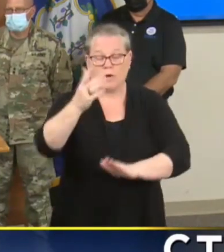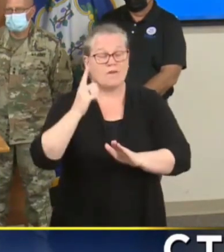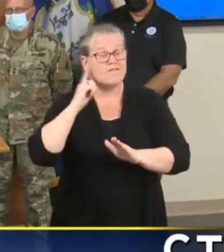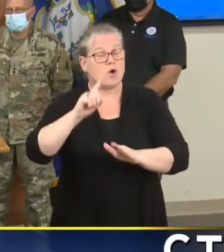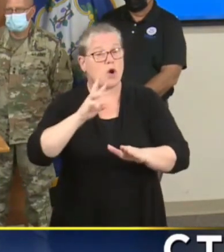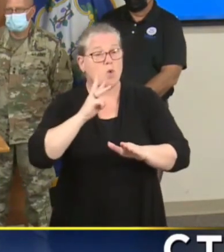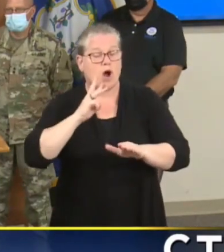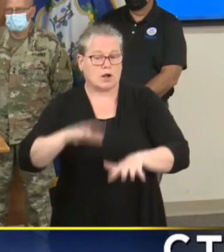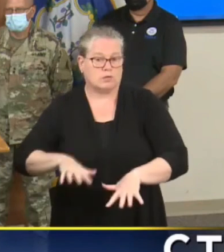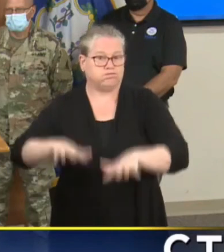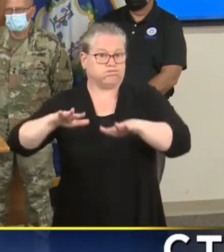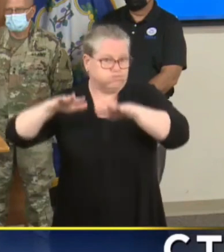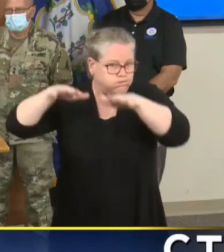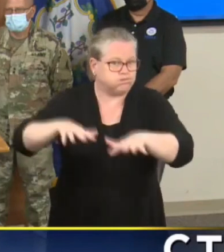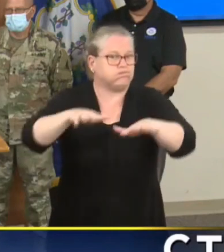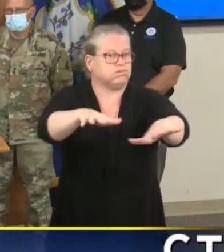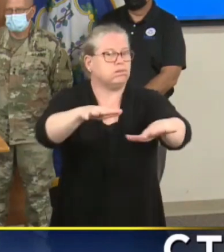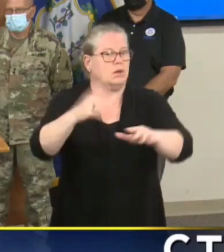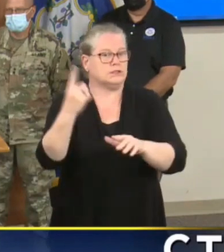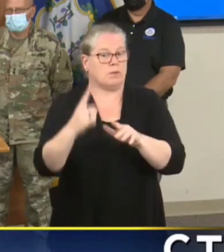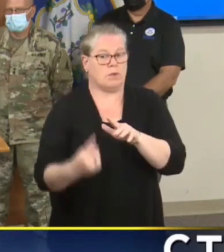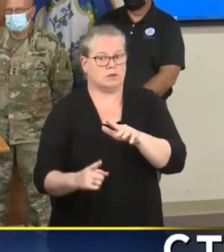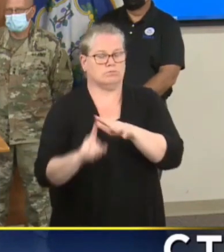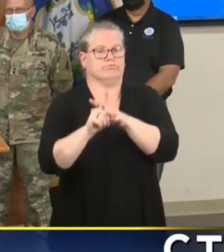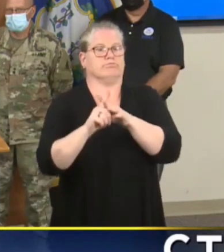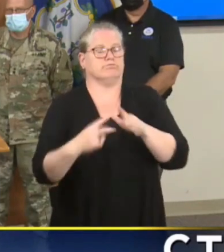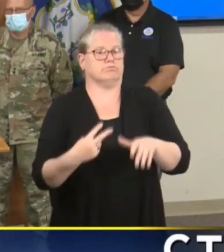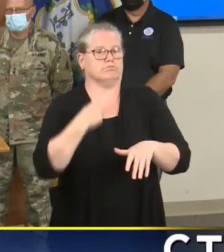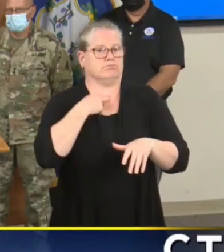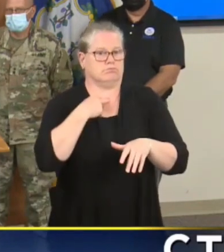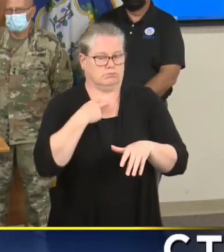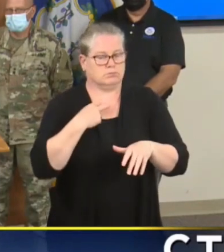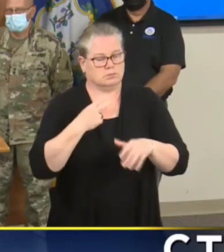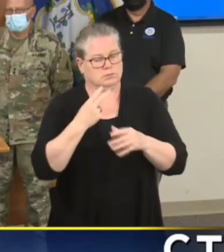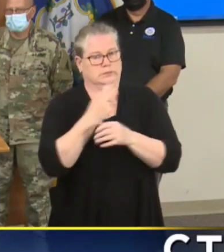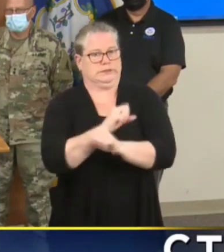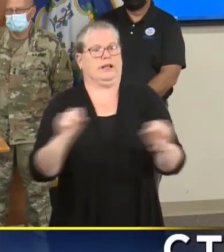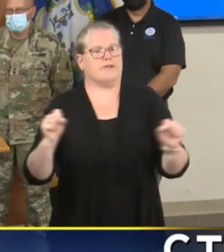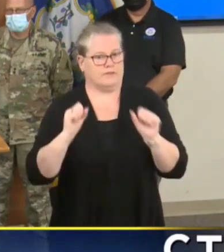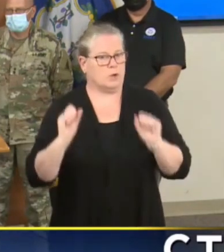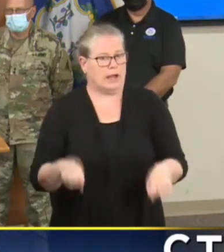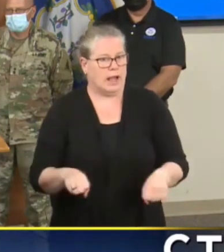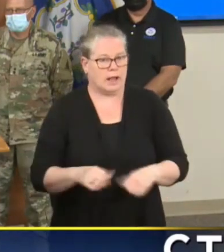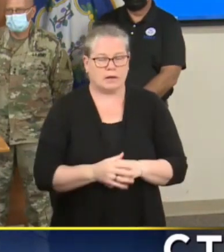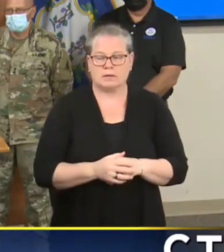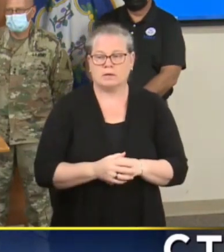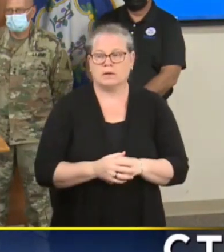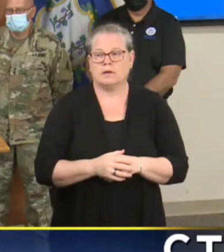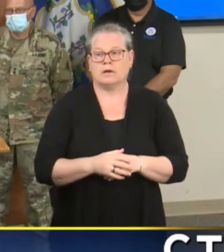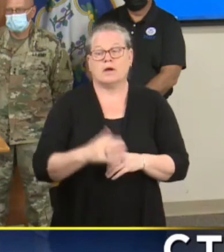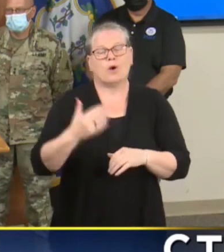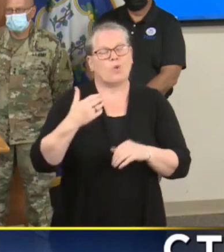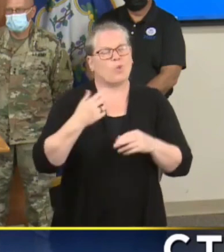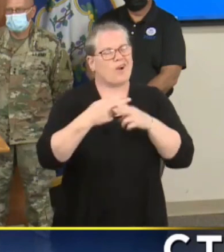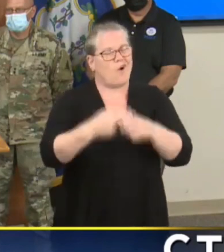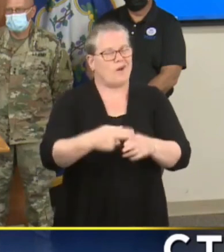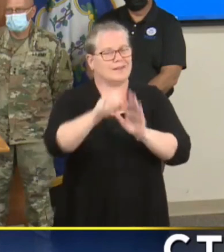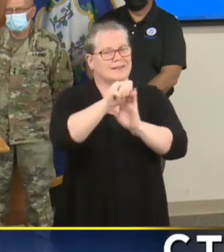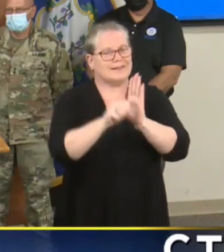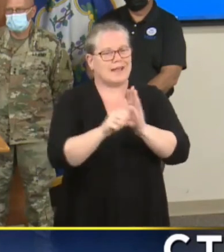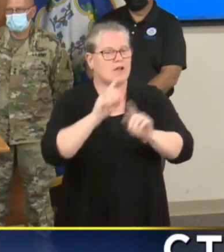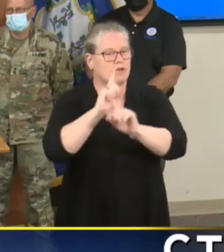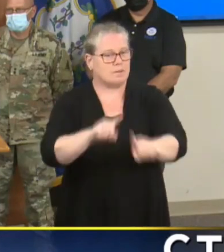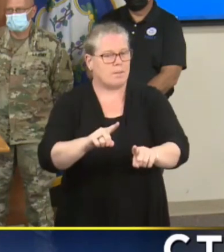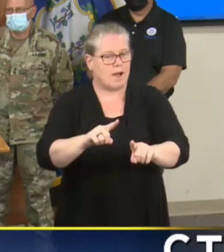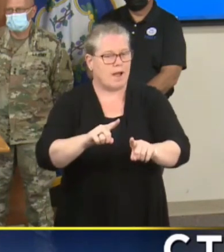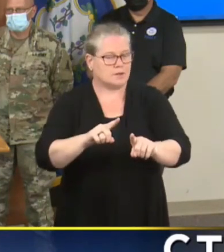for any other purpose. We continue to work under what's called the state response framework and we have emergency